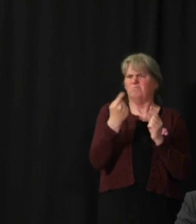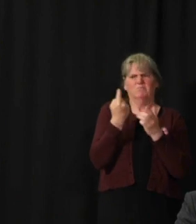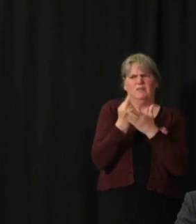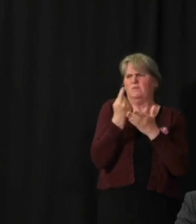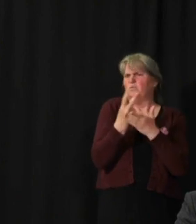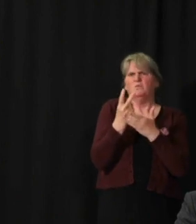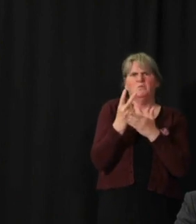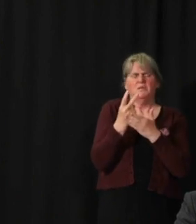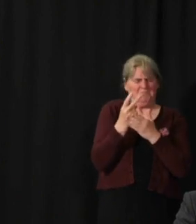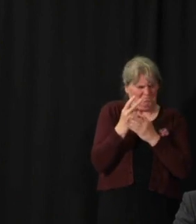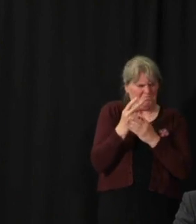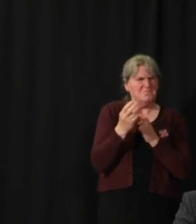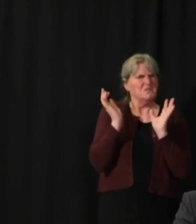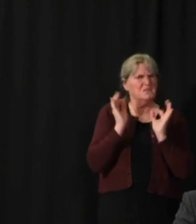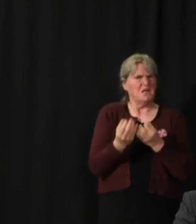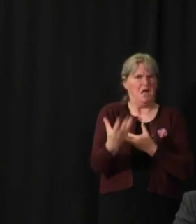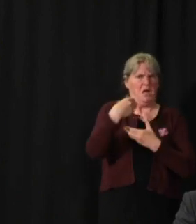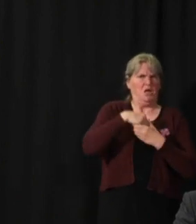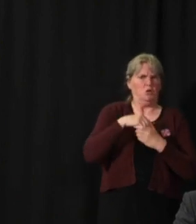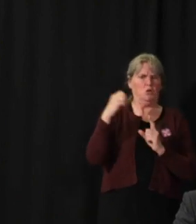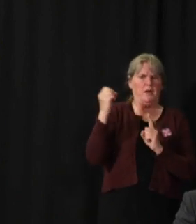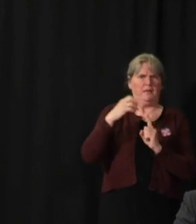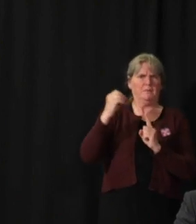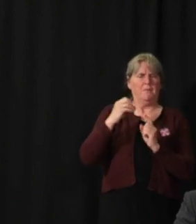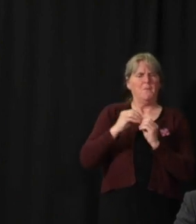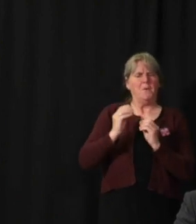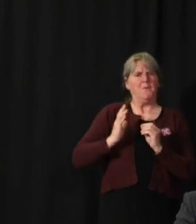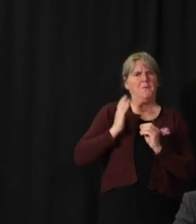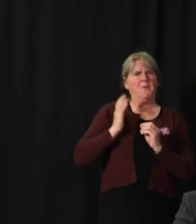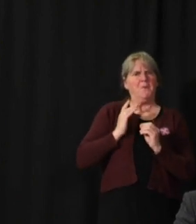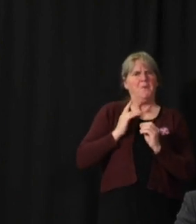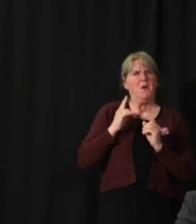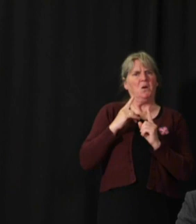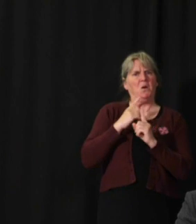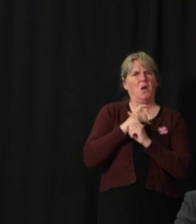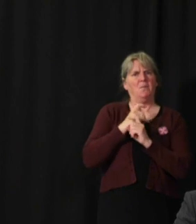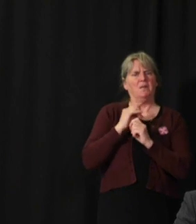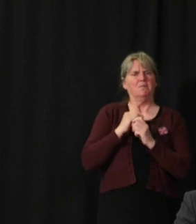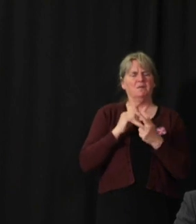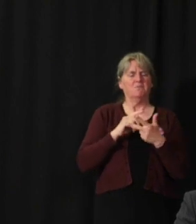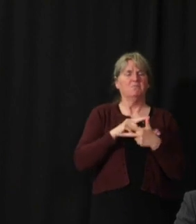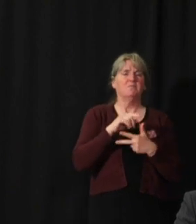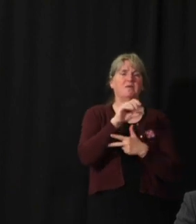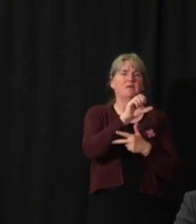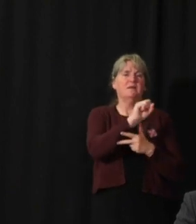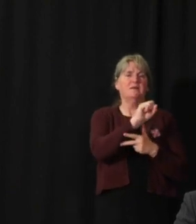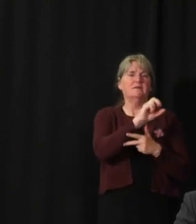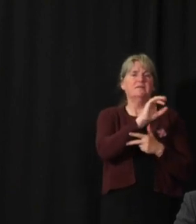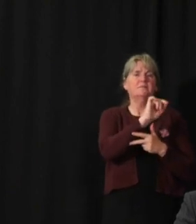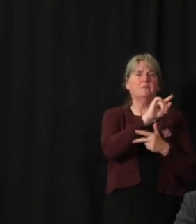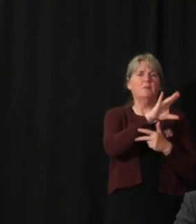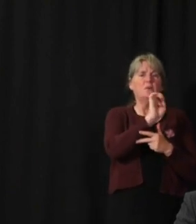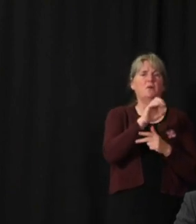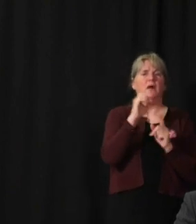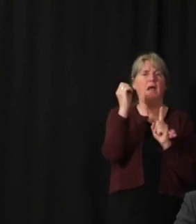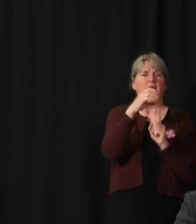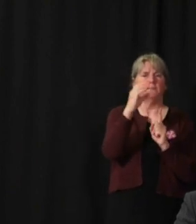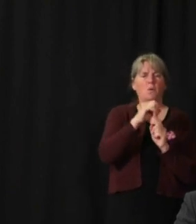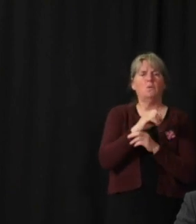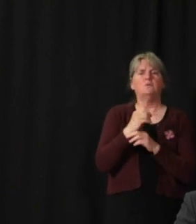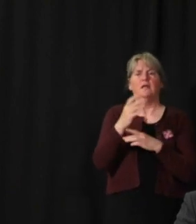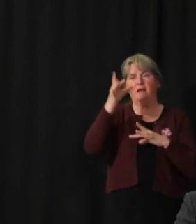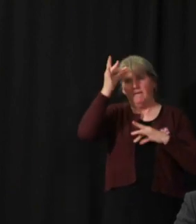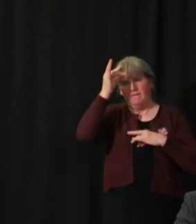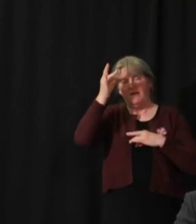that we've had that more sophisticated version of the first type of model. So